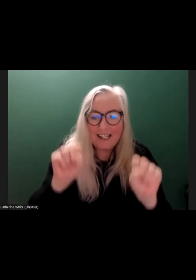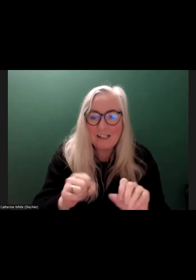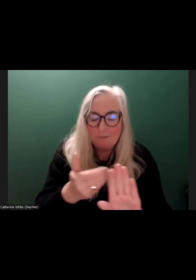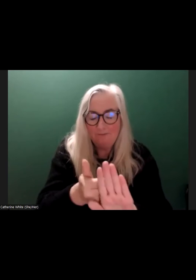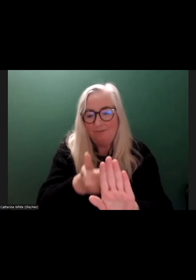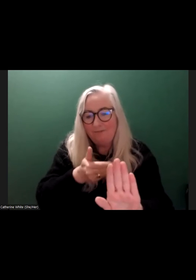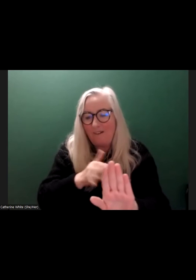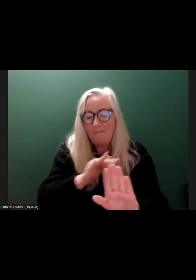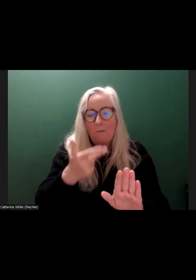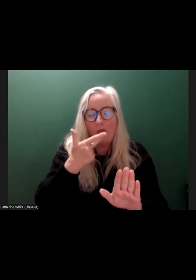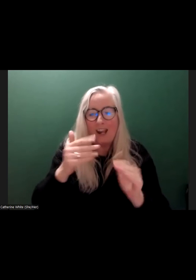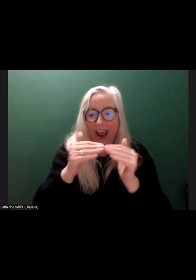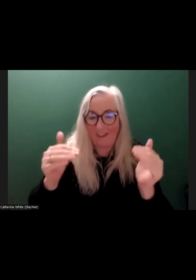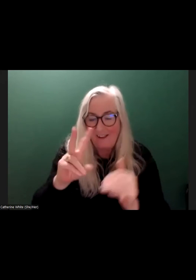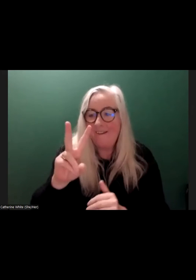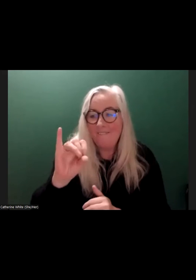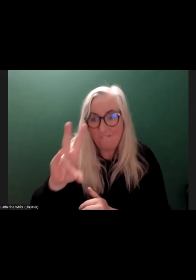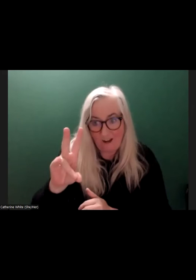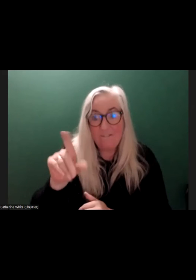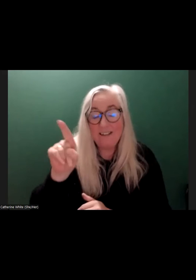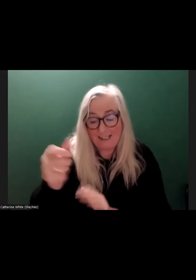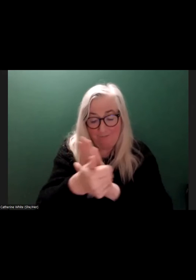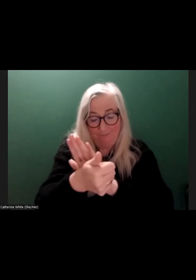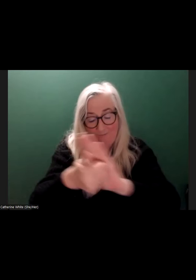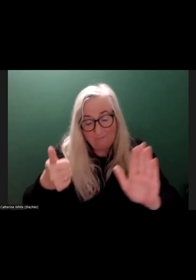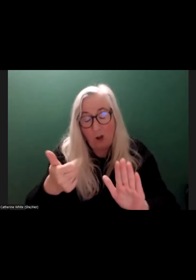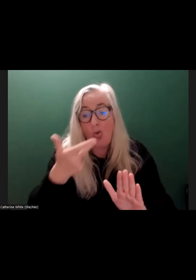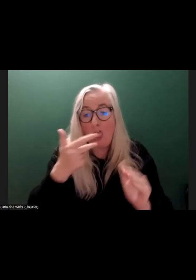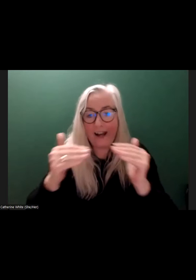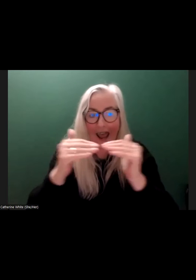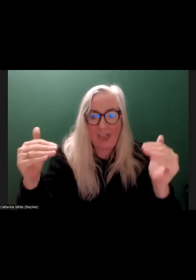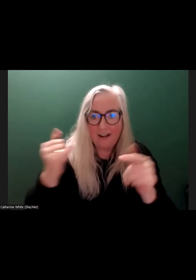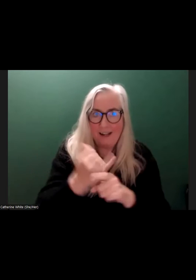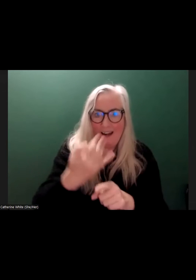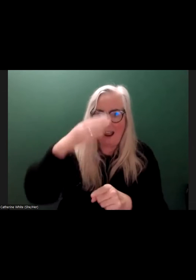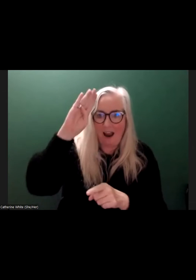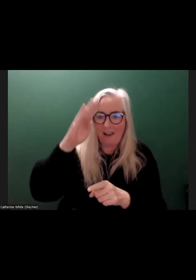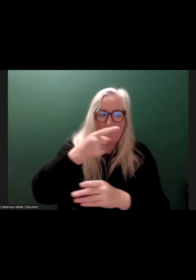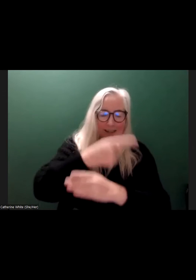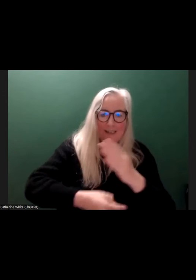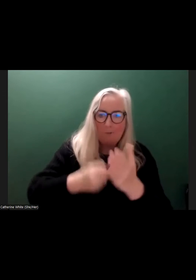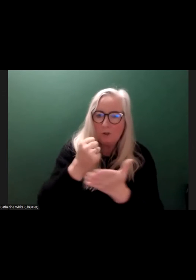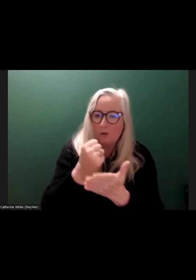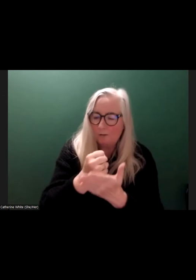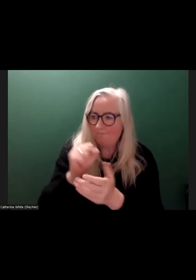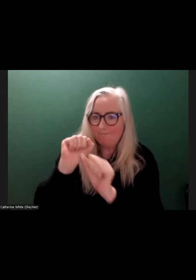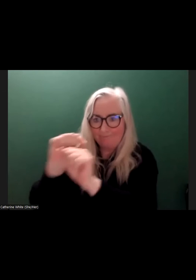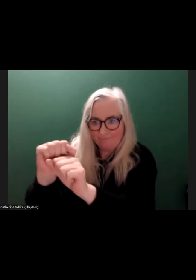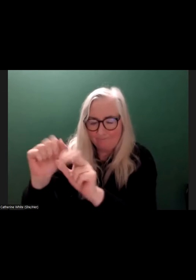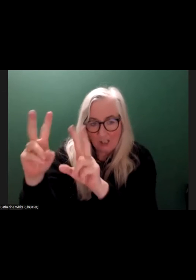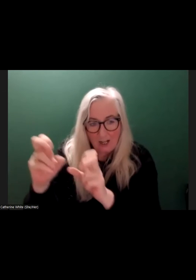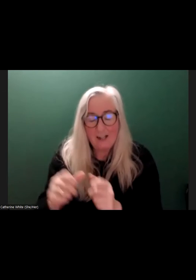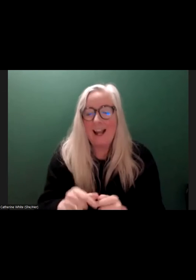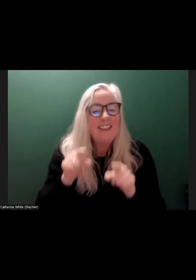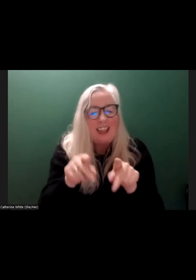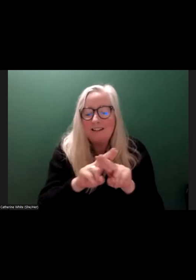mainstream educations. And Vivian knows he's an expert on third level education in Irish context and disabled students. That's not a healthy